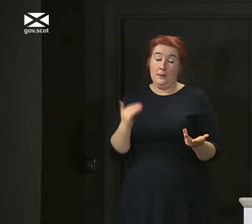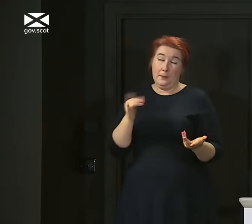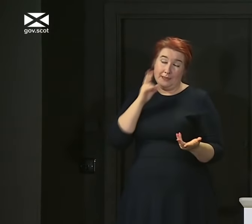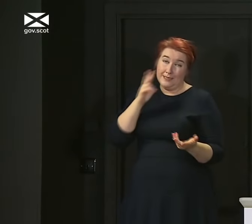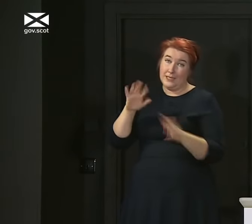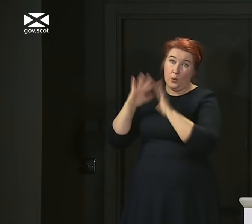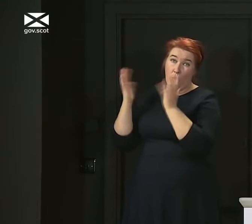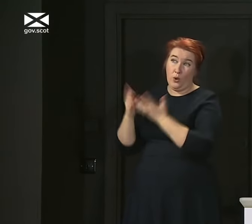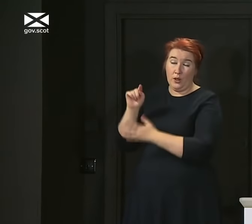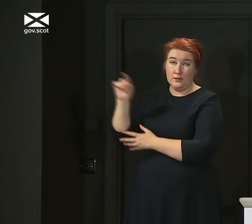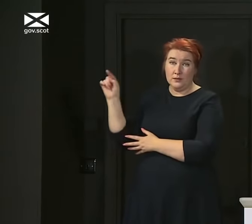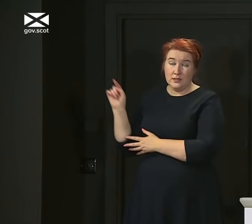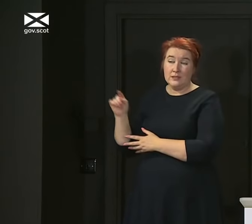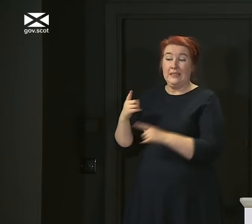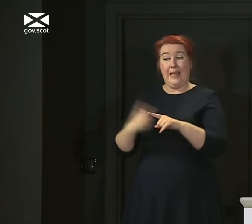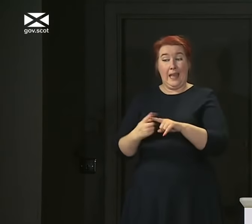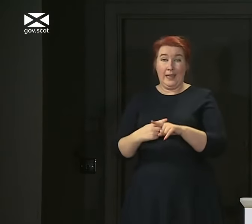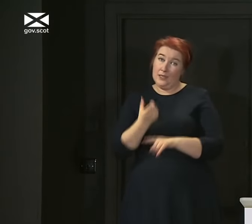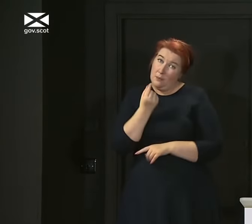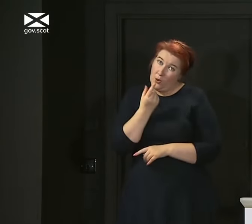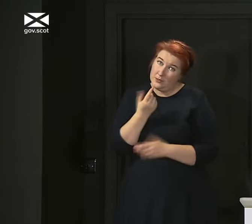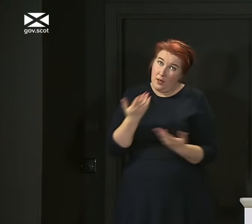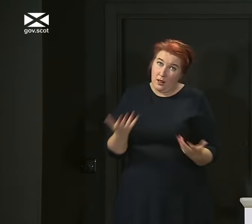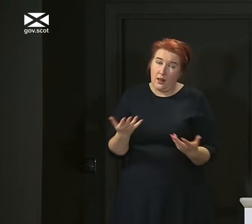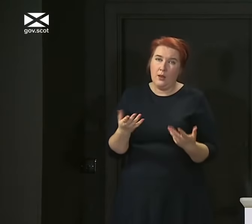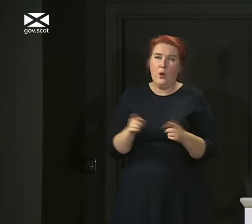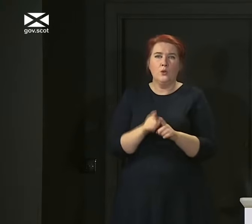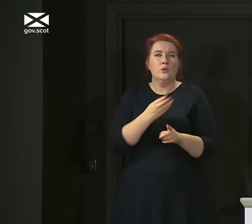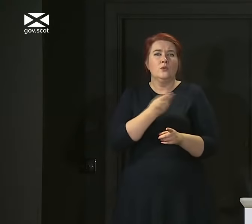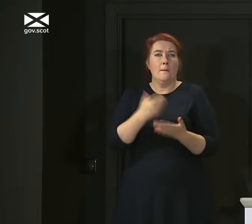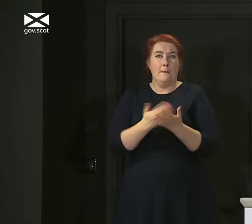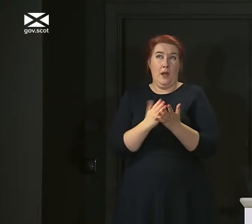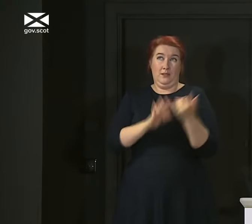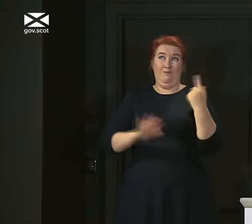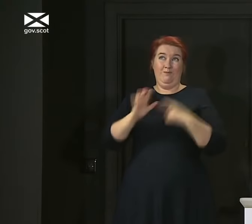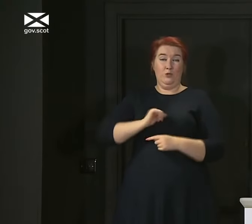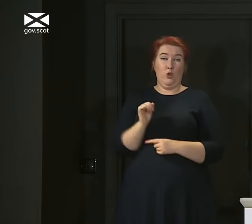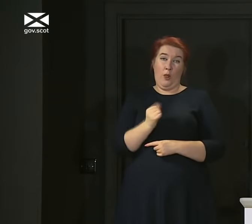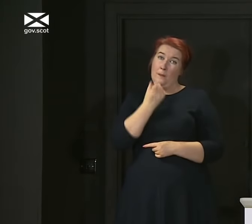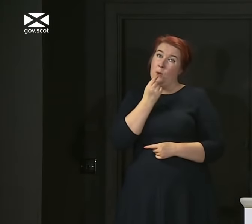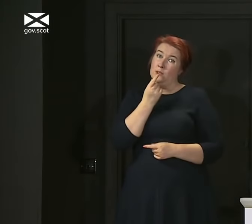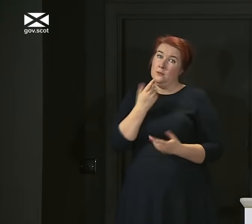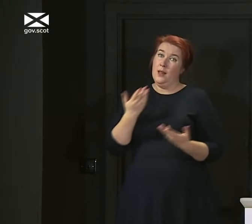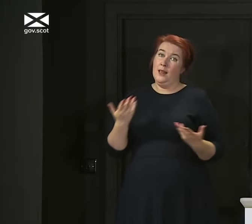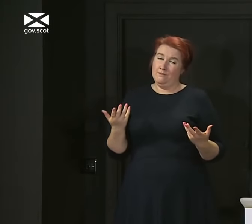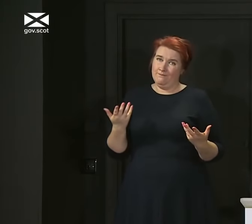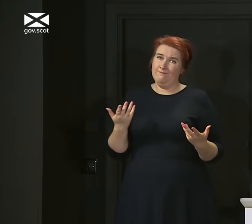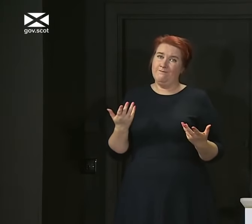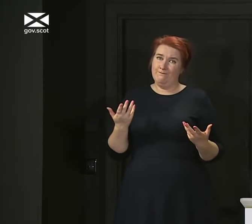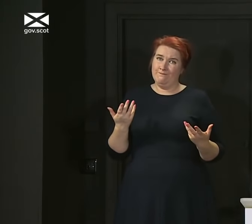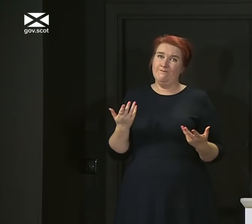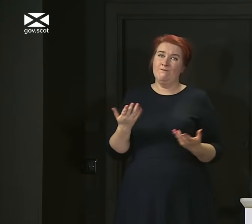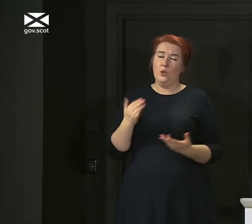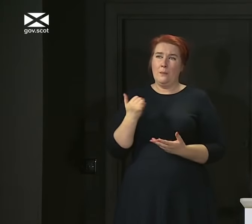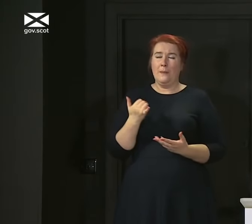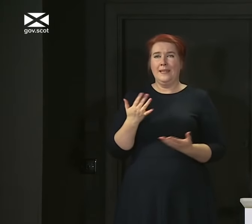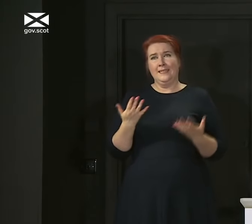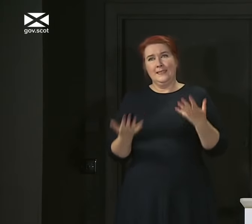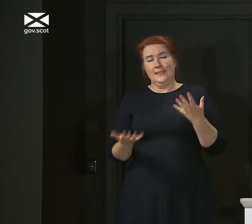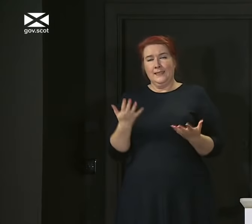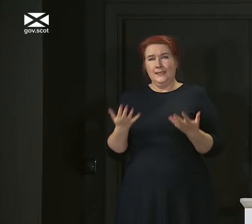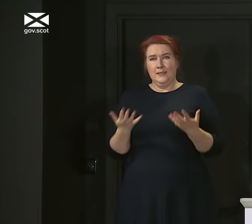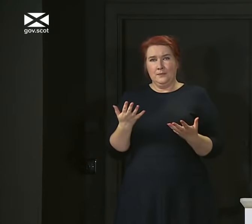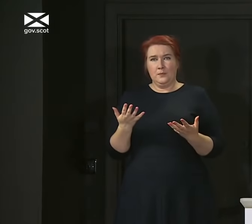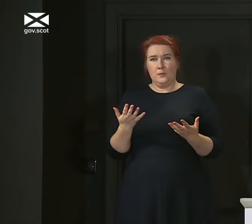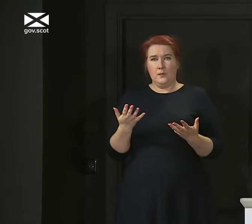be what we're seeing in England. And it could be what we're starting to see in some respects in Scotland as well. So perhaps counterintuitively,